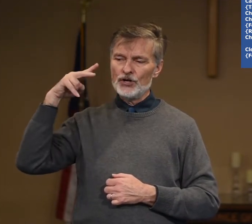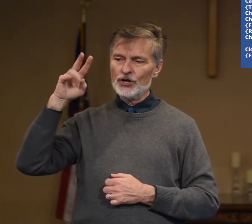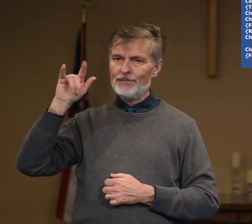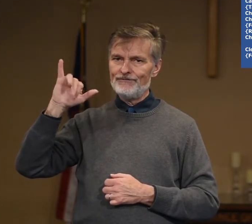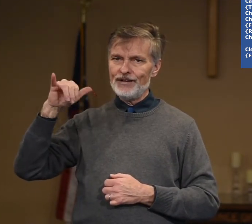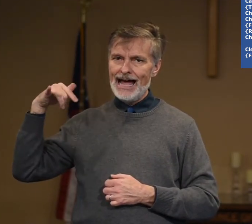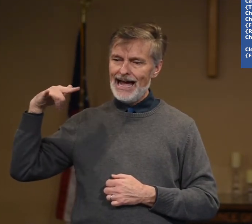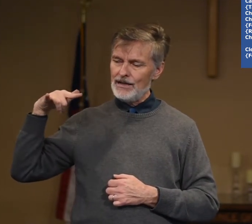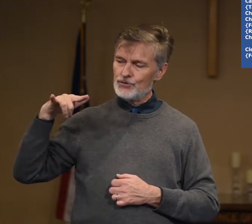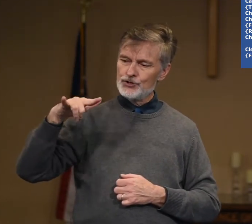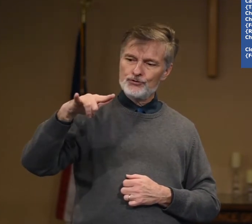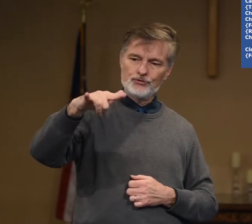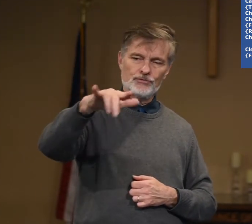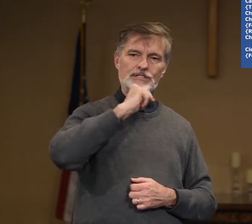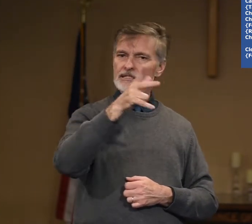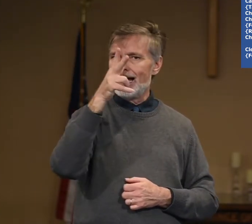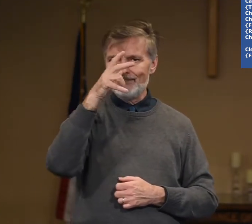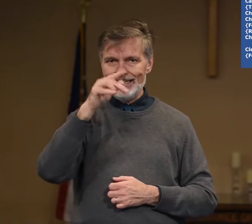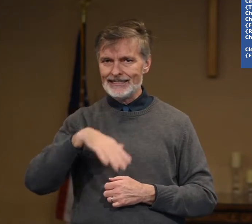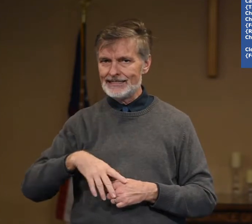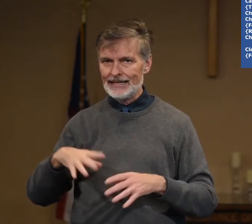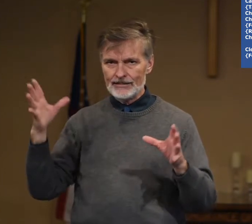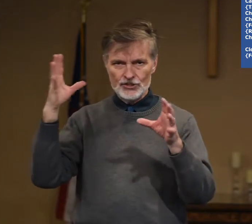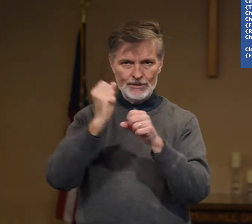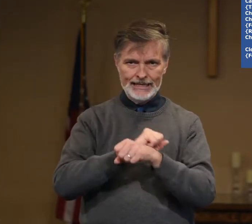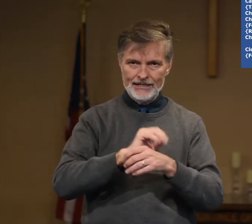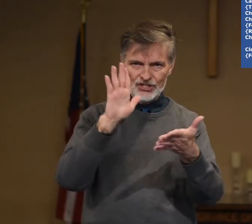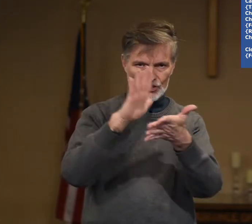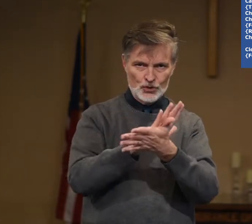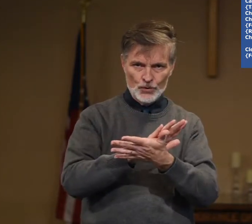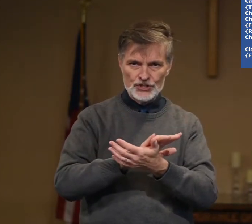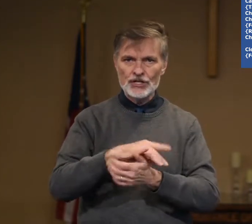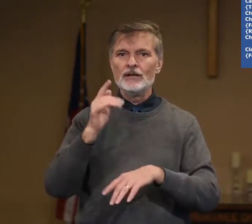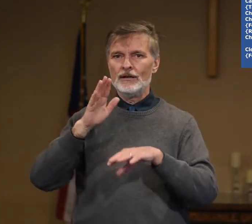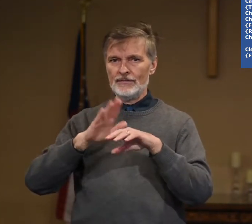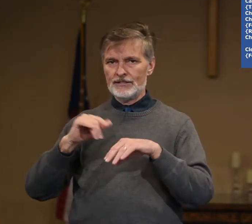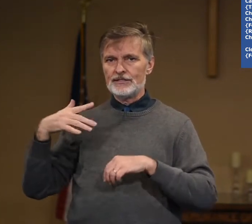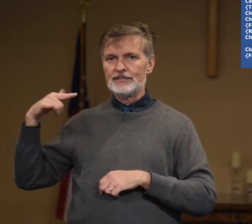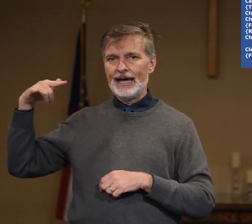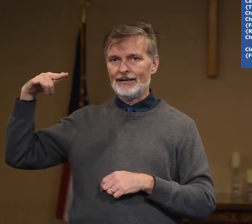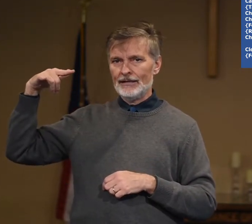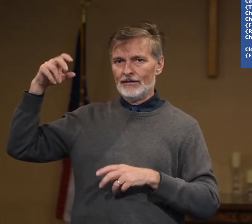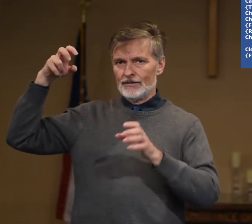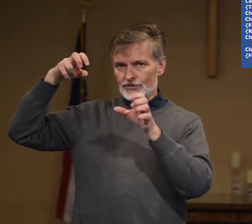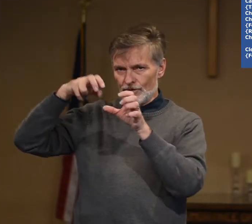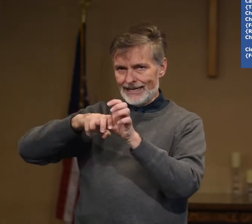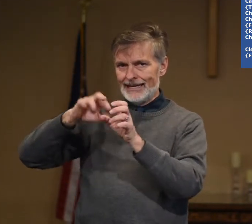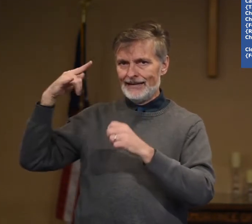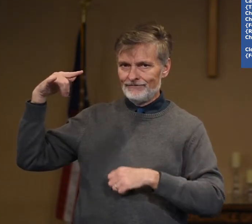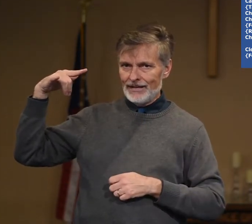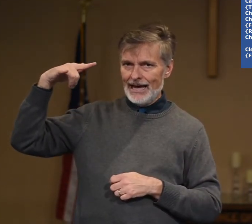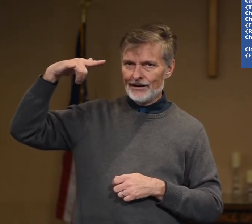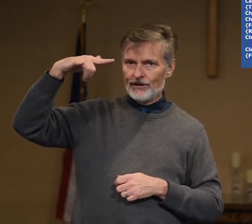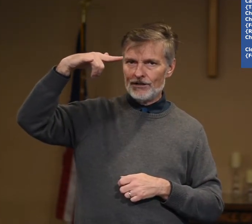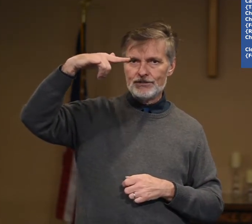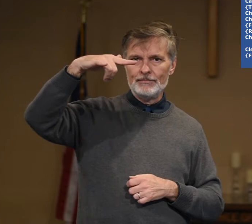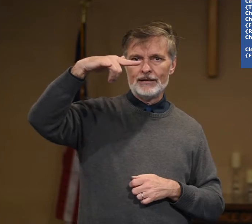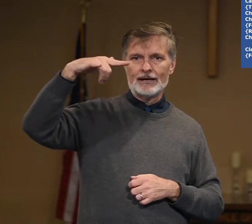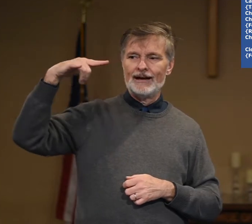verb fly. This is not the insect that you would catch and squish. This is that that you get in and fly across America.